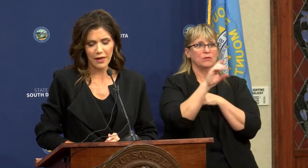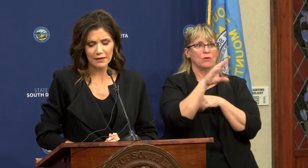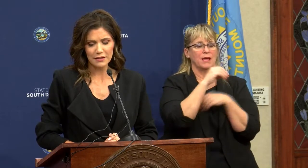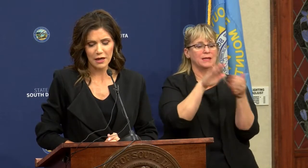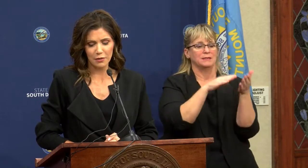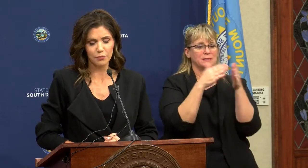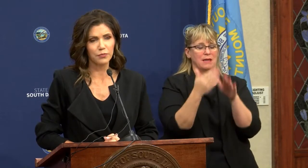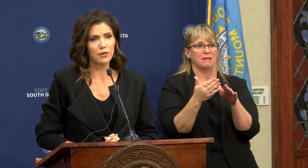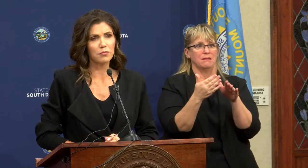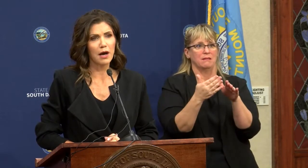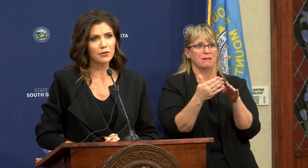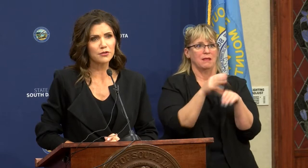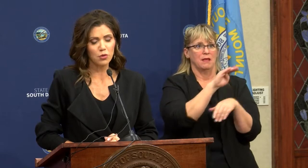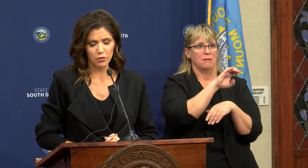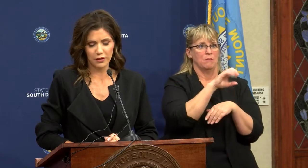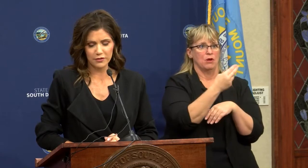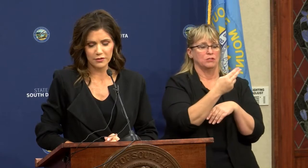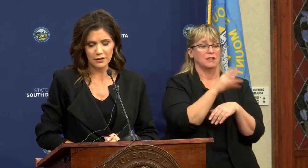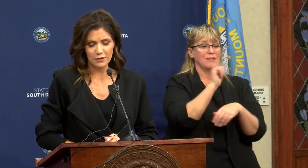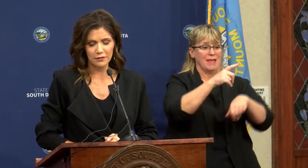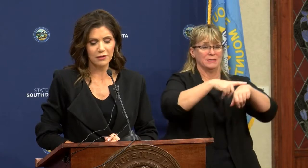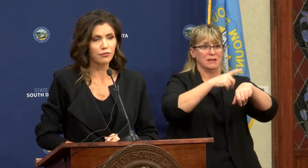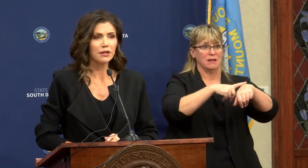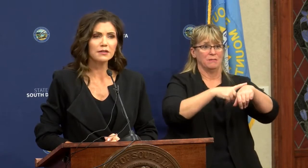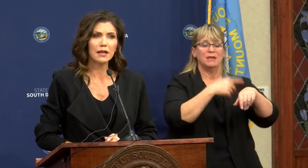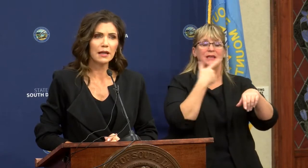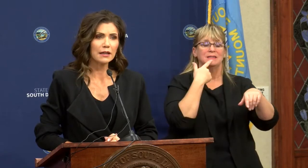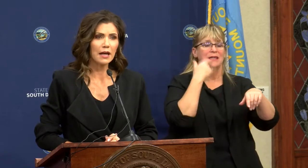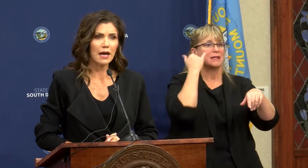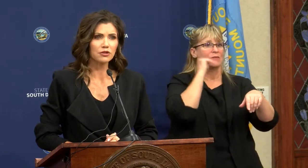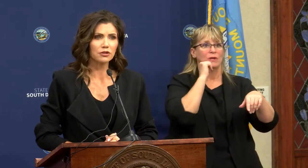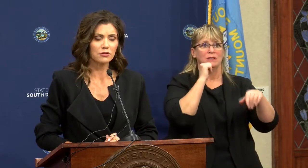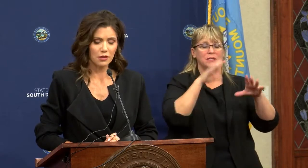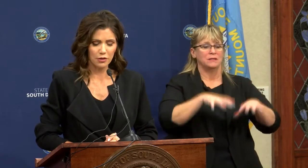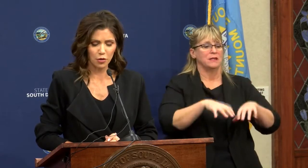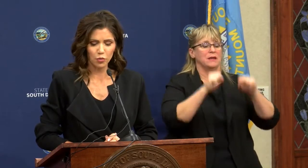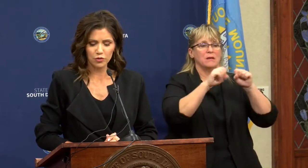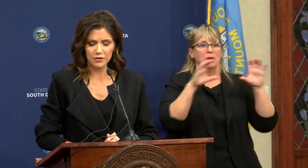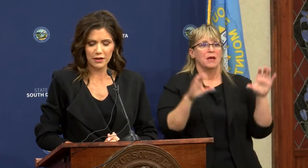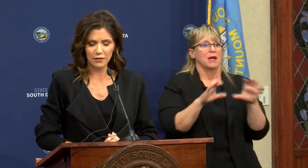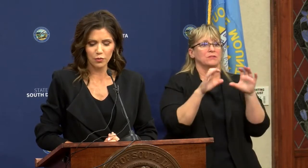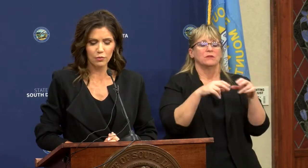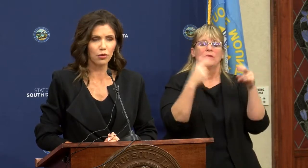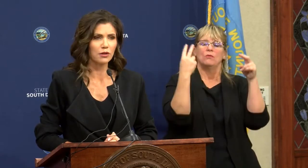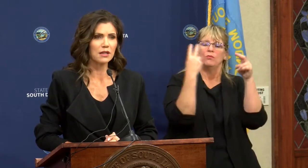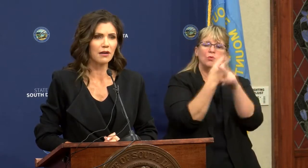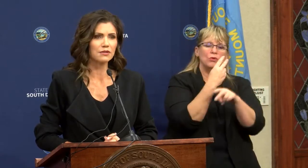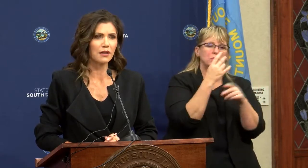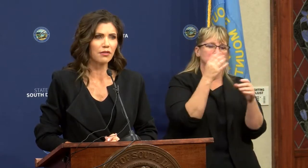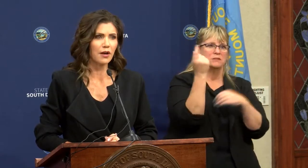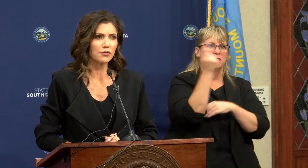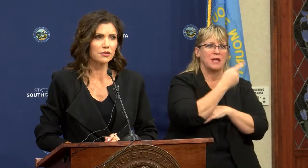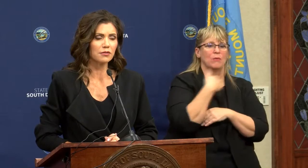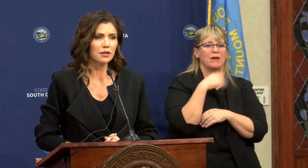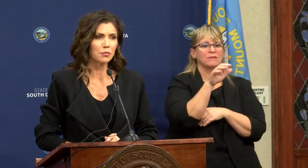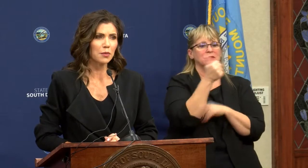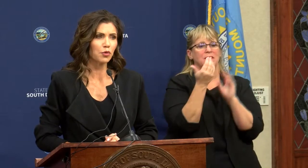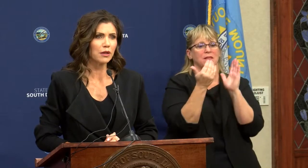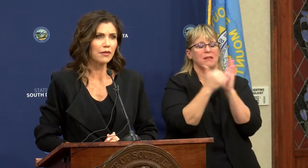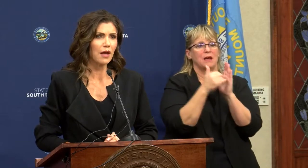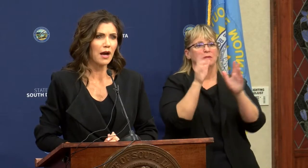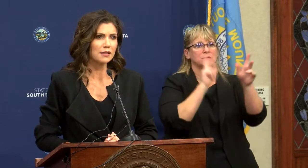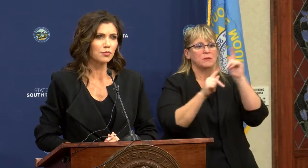At that time, the models told us that if we didn't take any action on our worst day that we were going to have 10,000